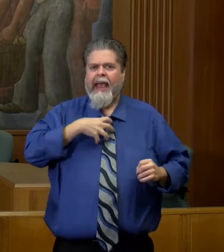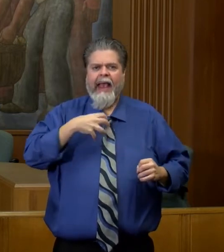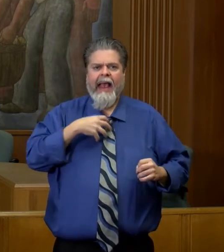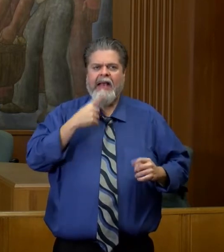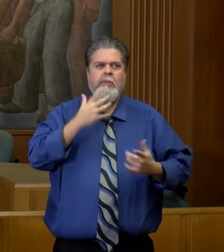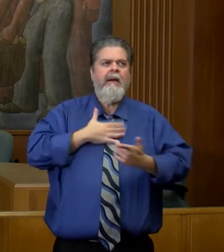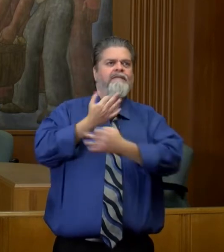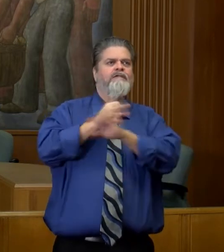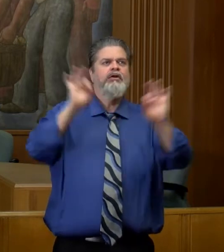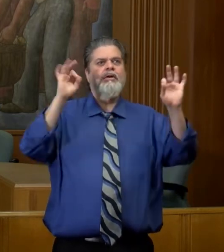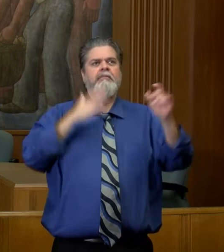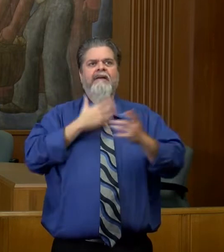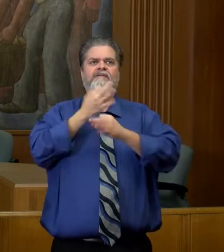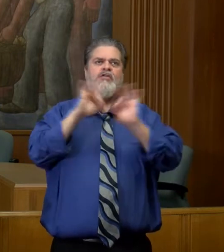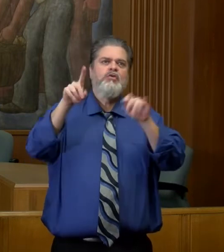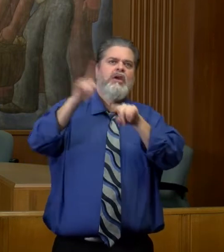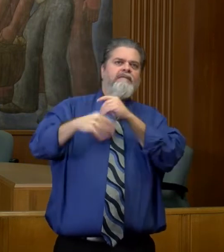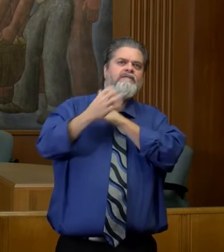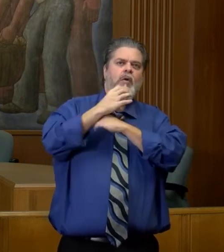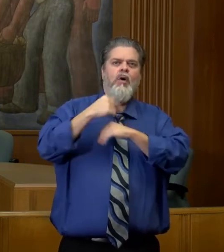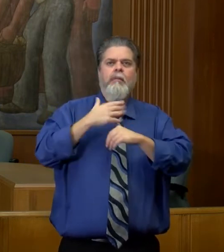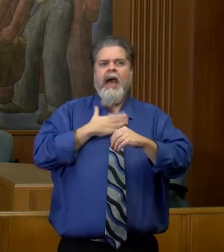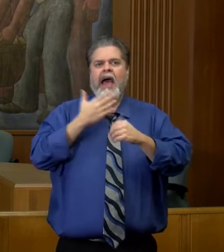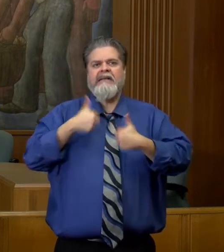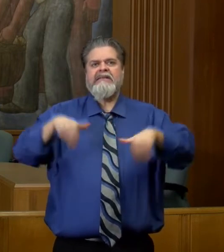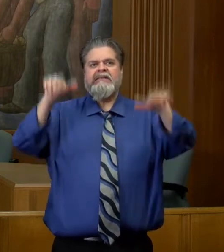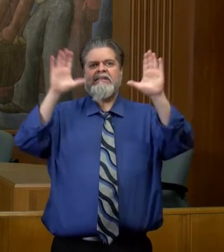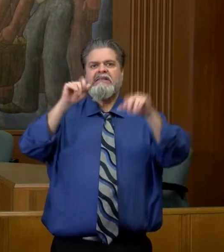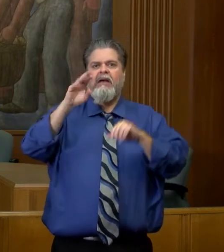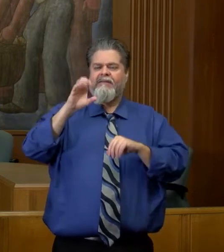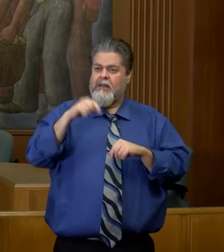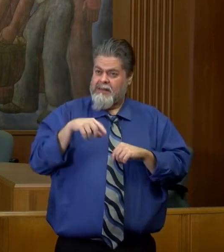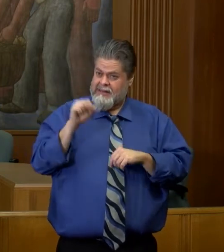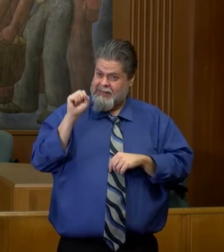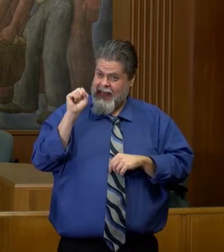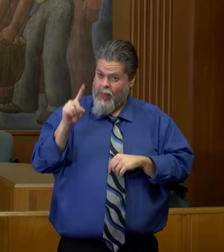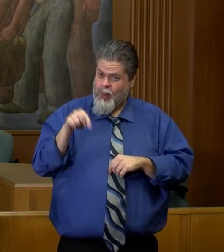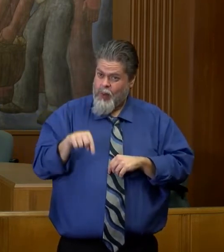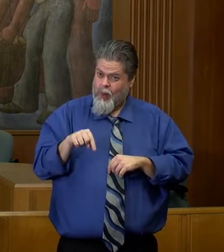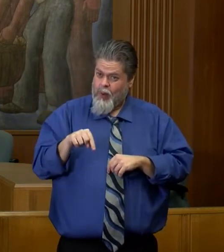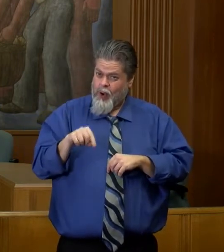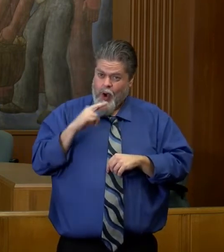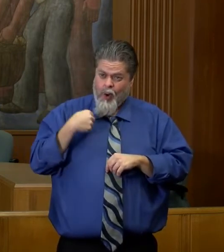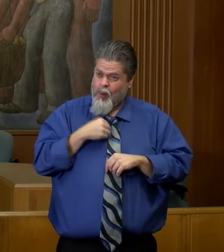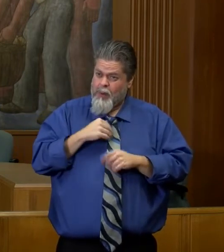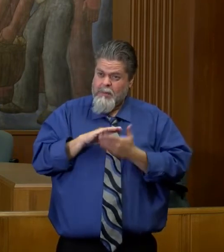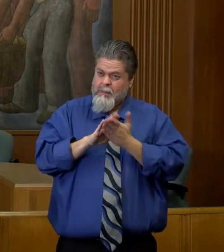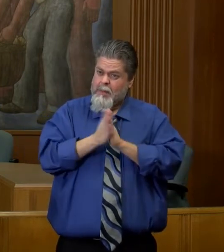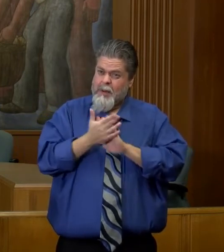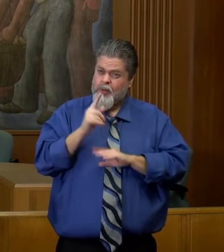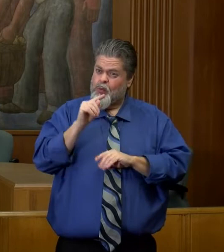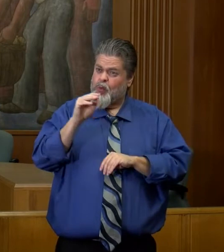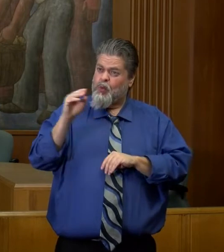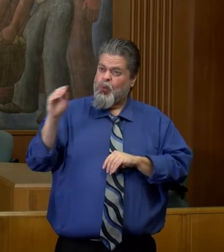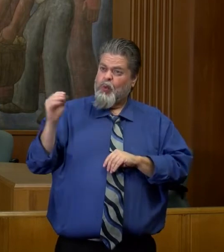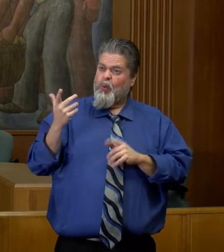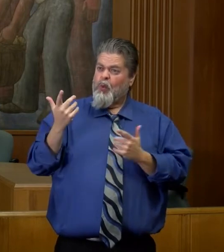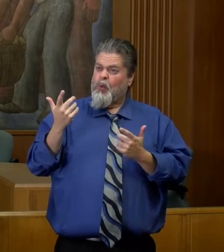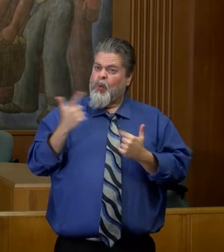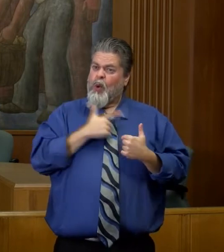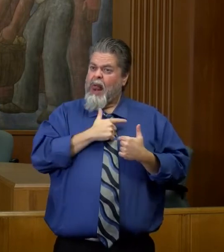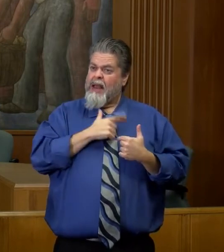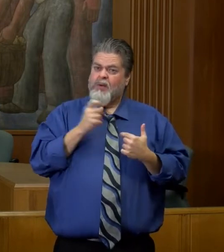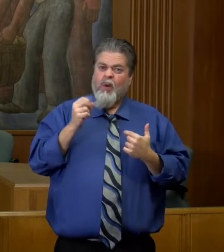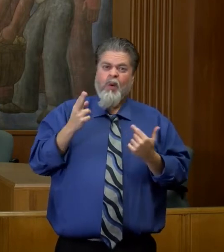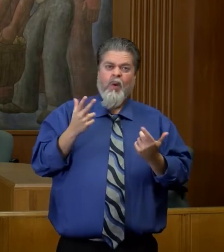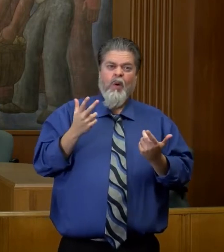that level of sacrifice, and are we South Dakotans, are we just soft now? we, have we had it